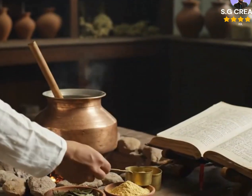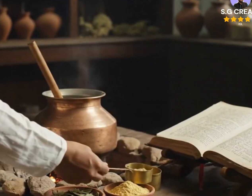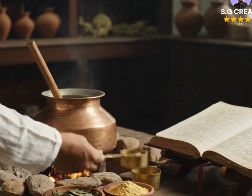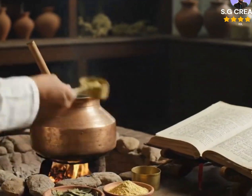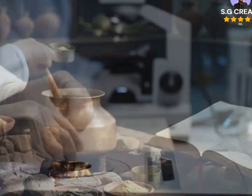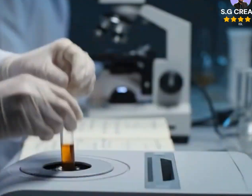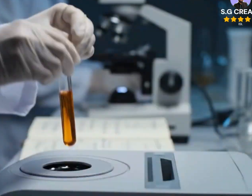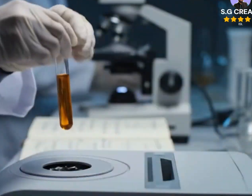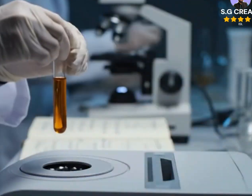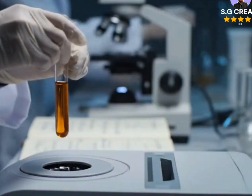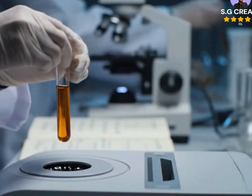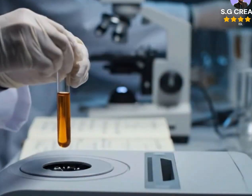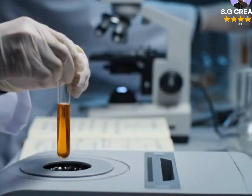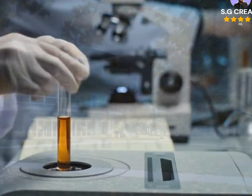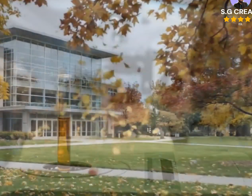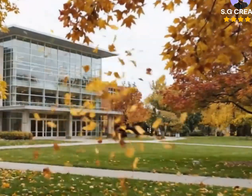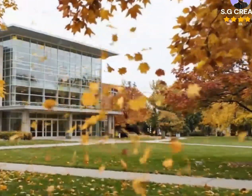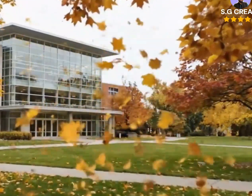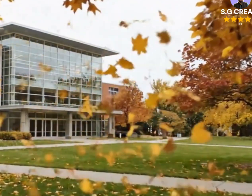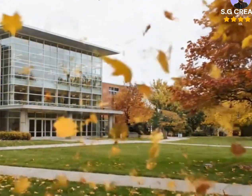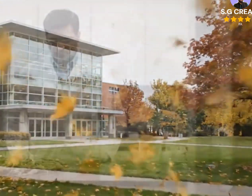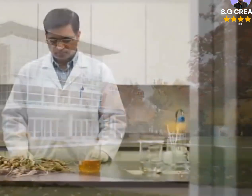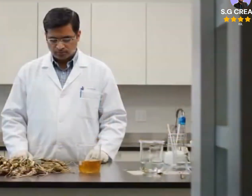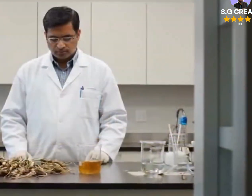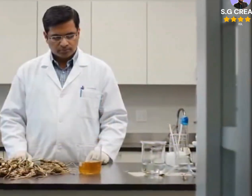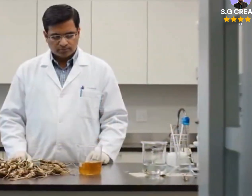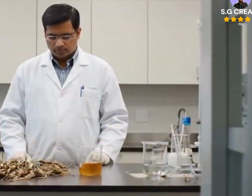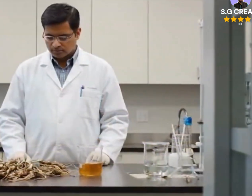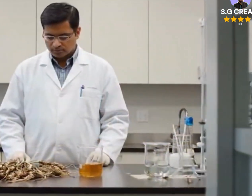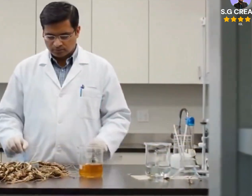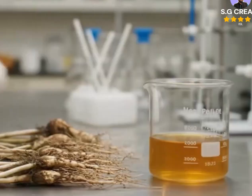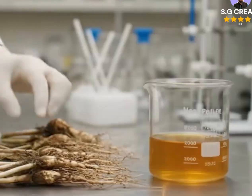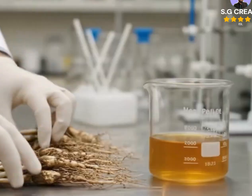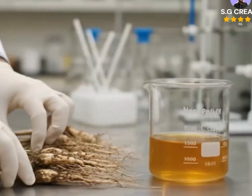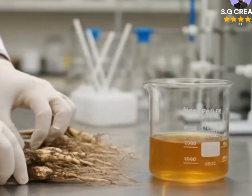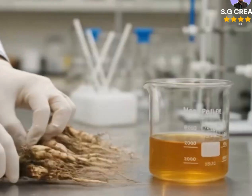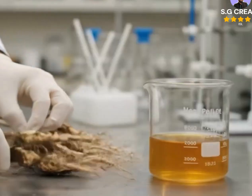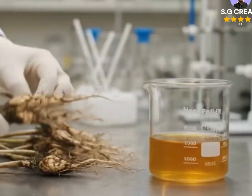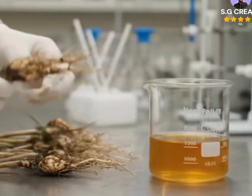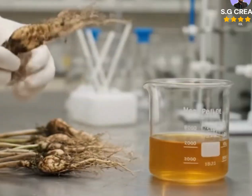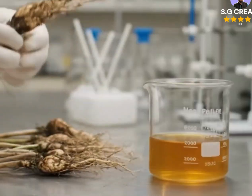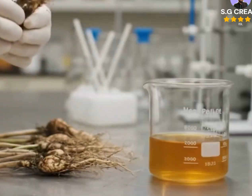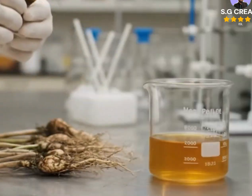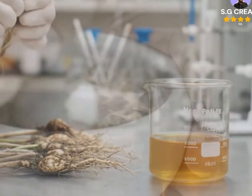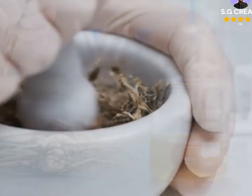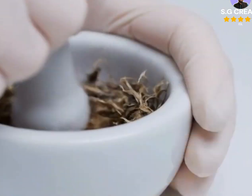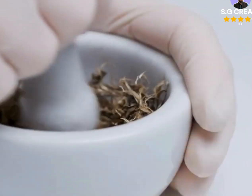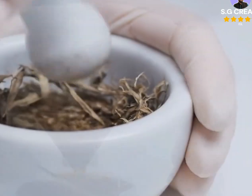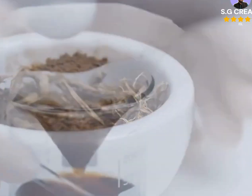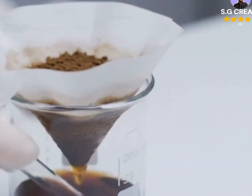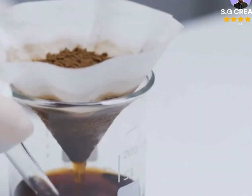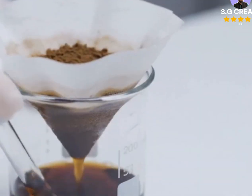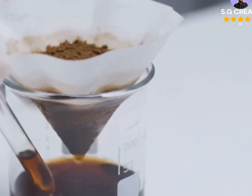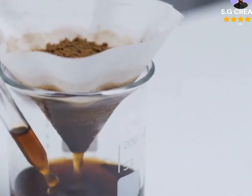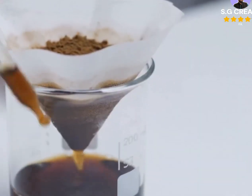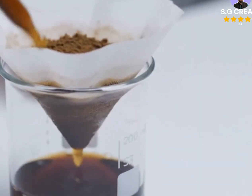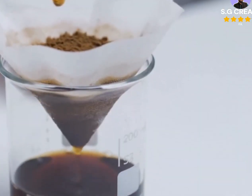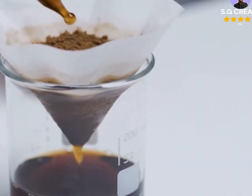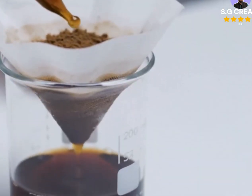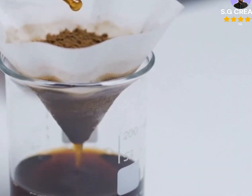destroy over 90 percent of colon cancer cells in lab tests within just 48 hours the extract triggers apoptosis